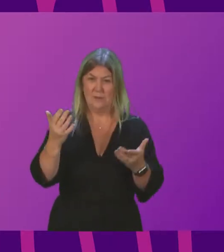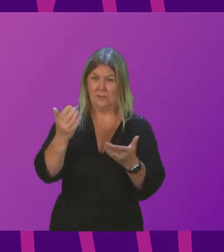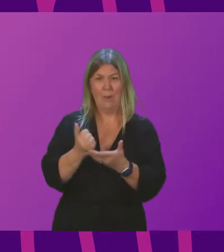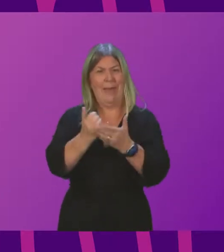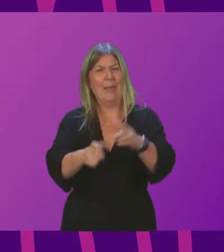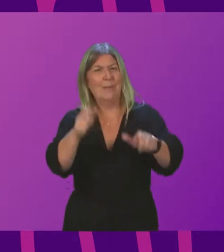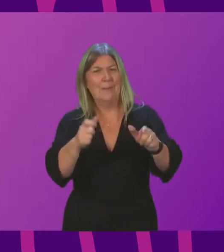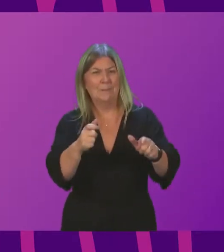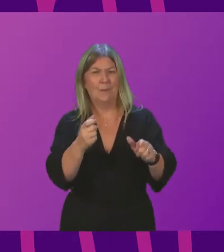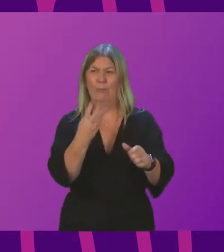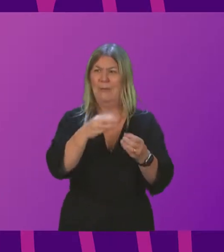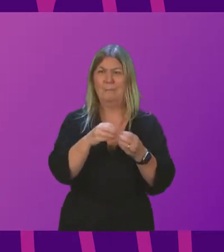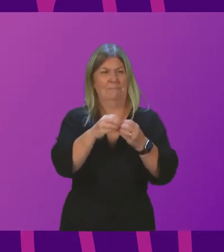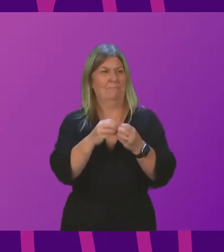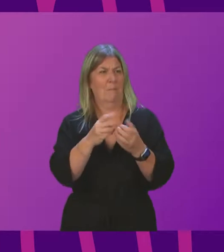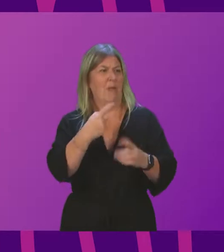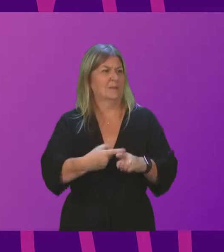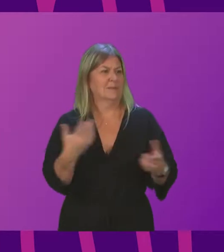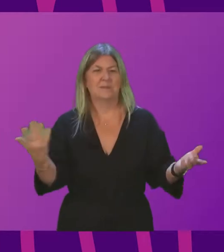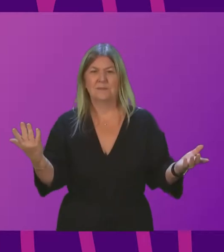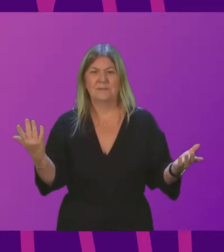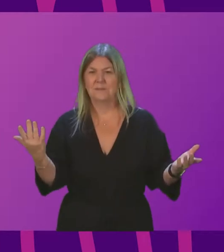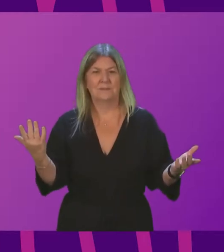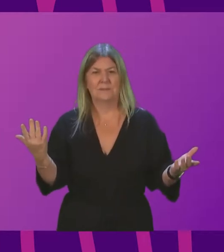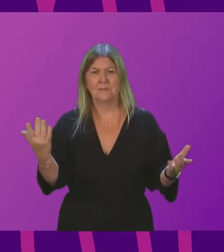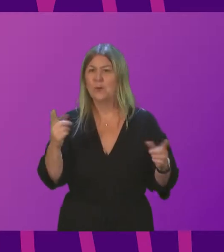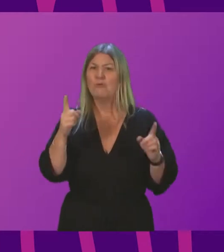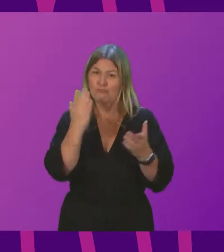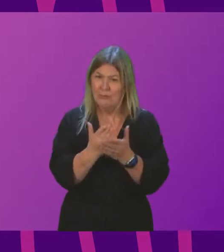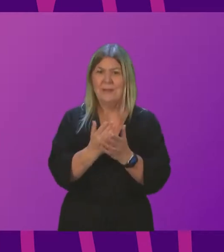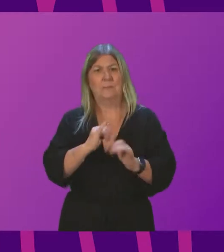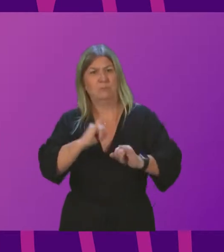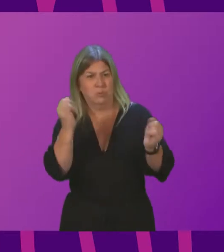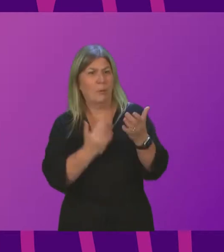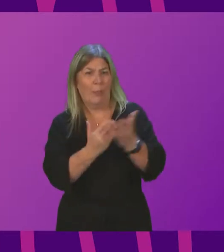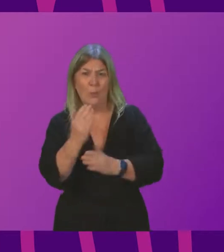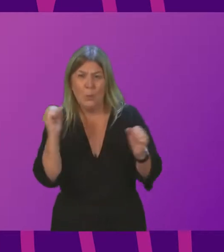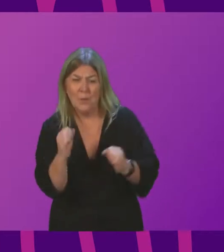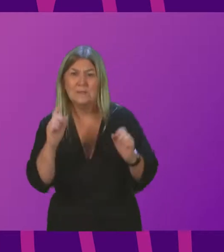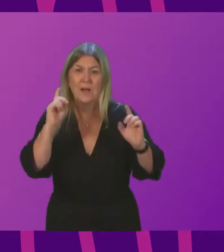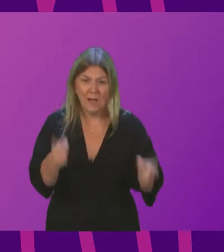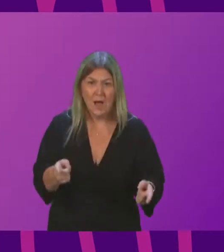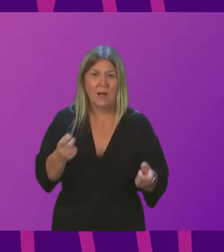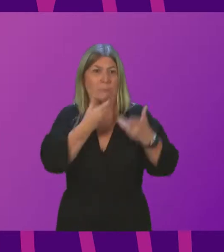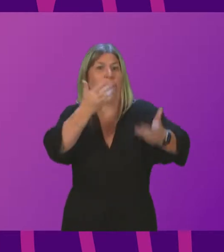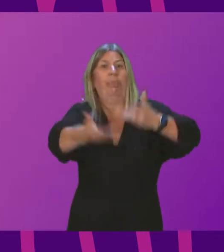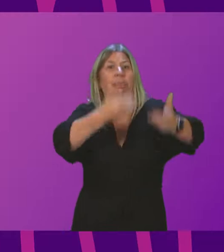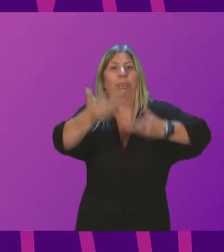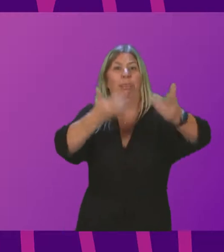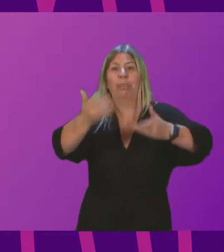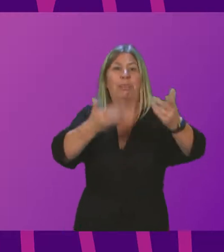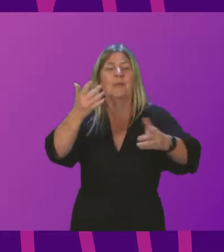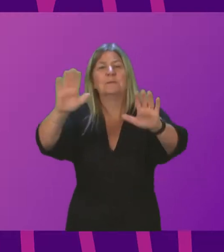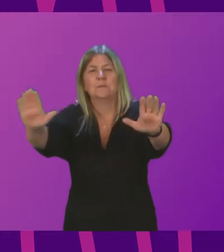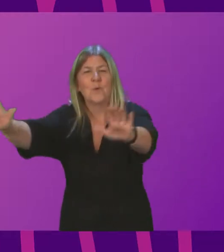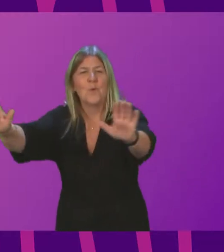or caring responsibilities mean they cannot work and will be hard this winter. And does she further agree that this budget was a failure in terms of delivering equality, fairness